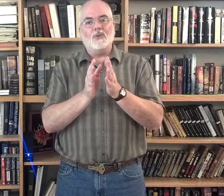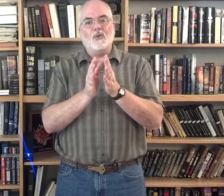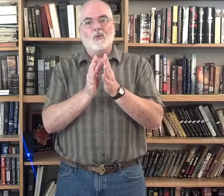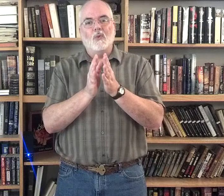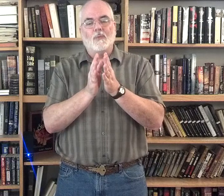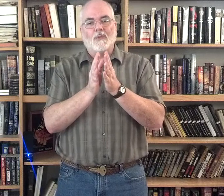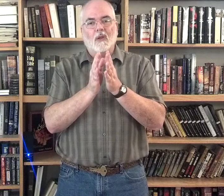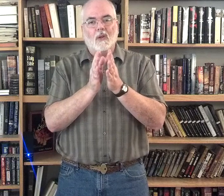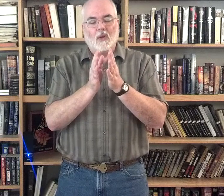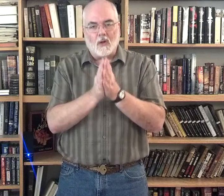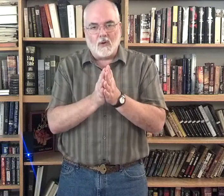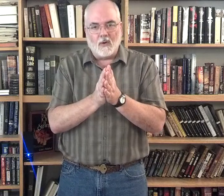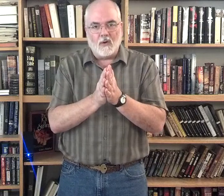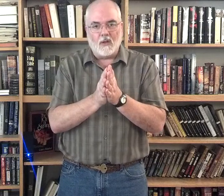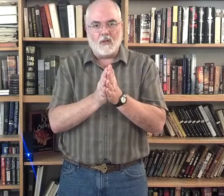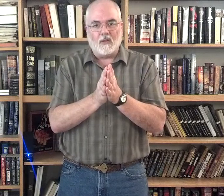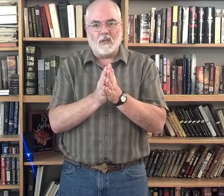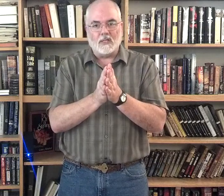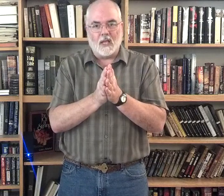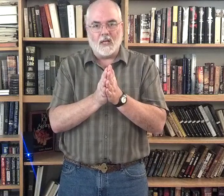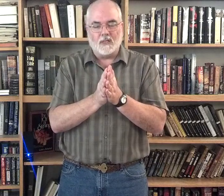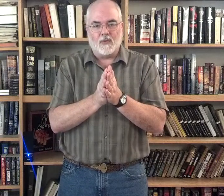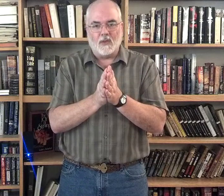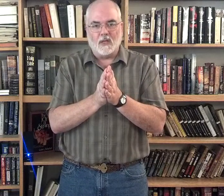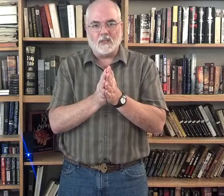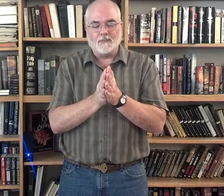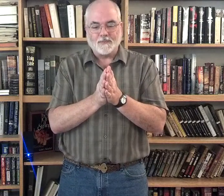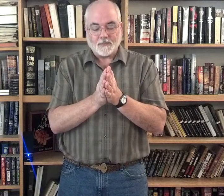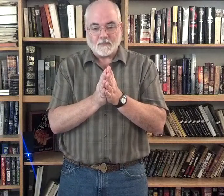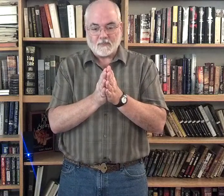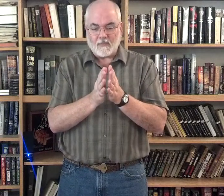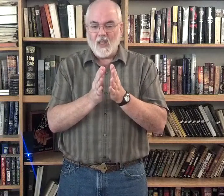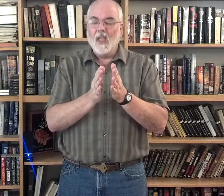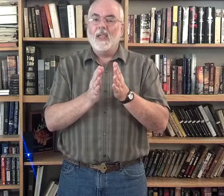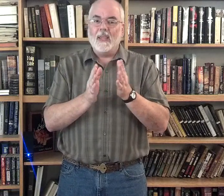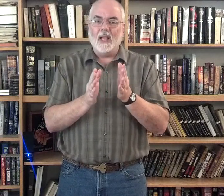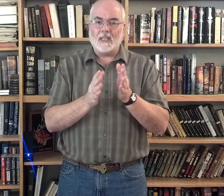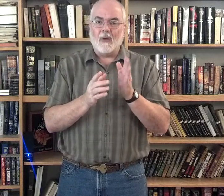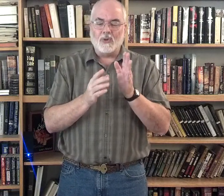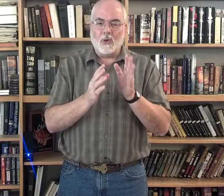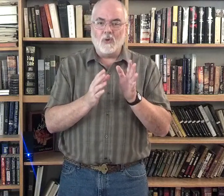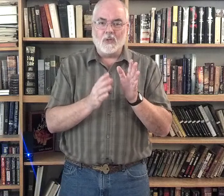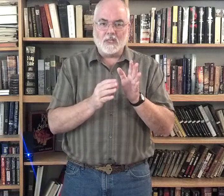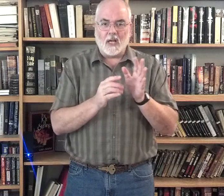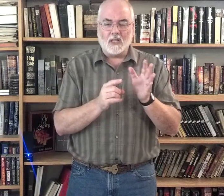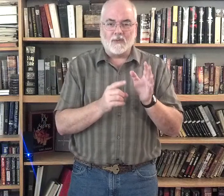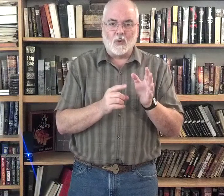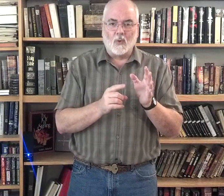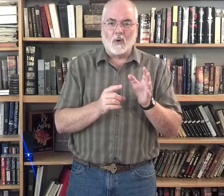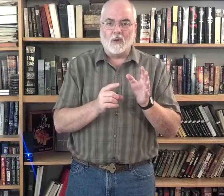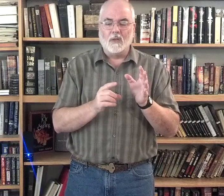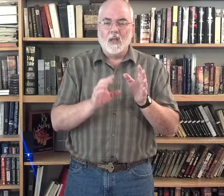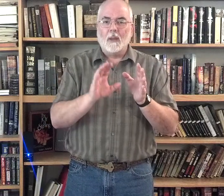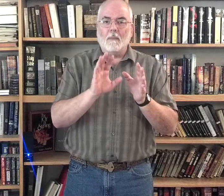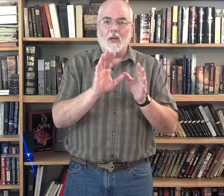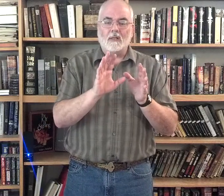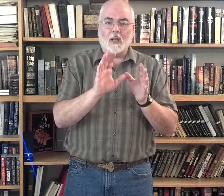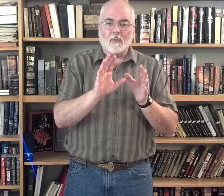you learn the signs for this, yes, I will show you the signs for the words, but it's up to